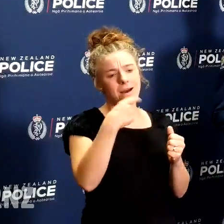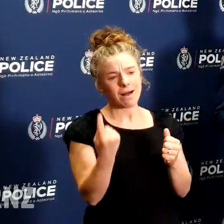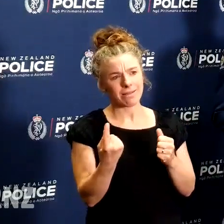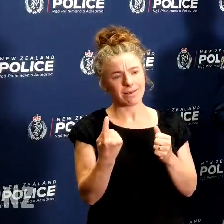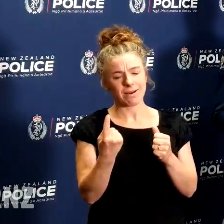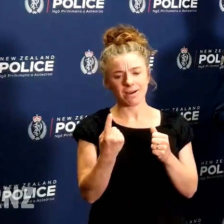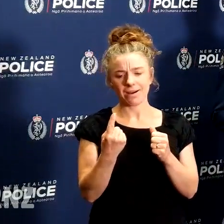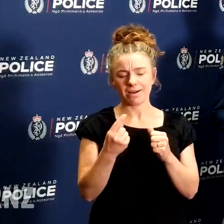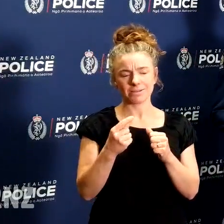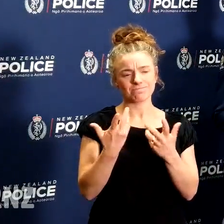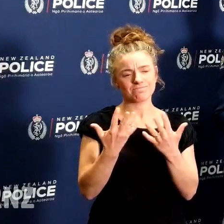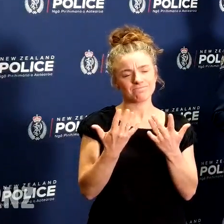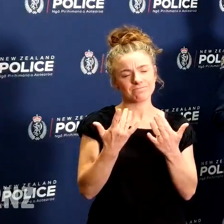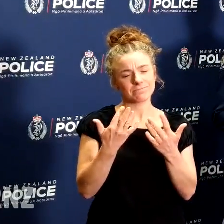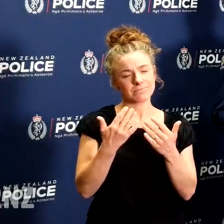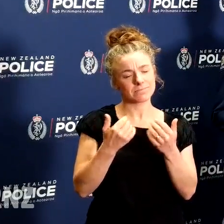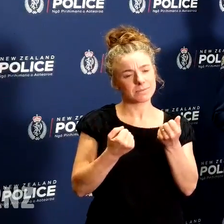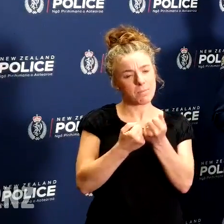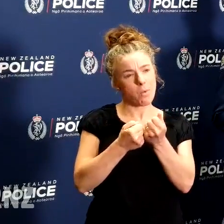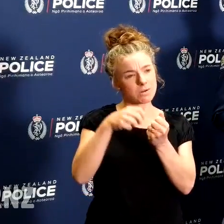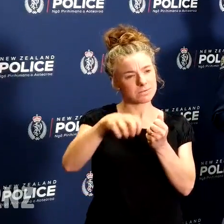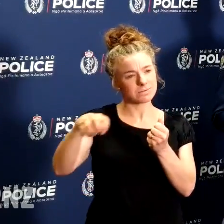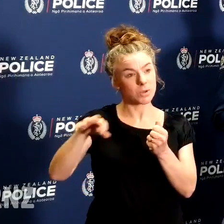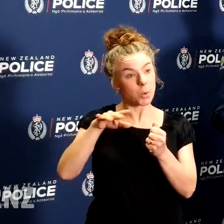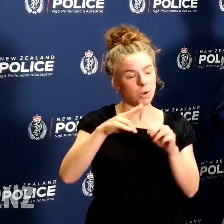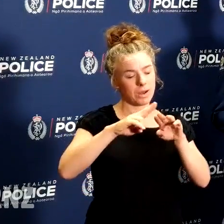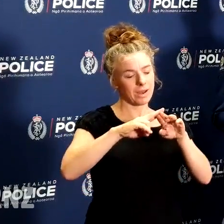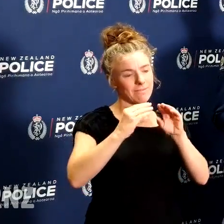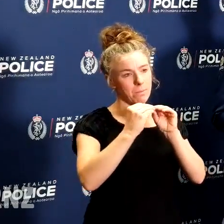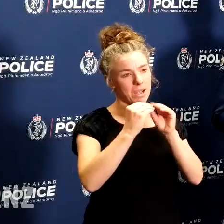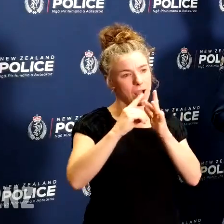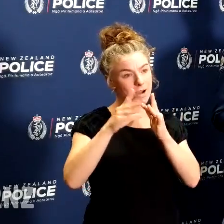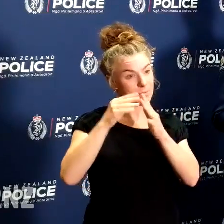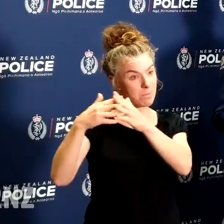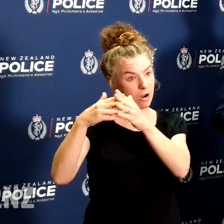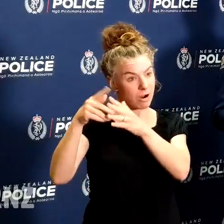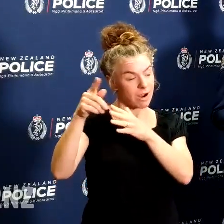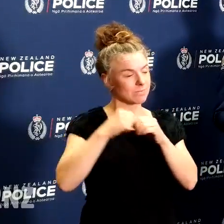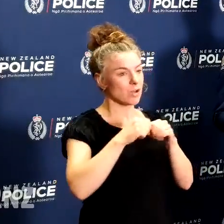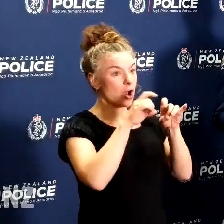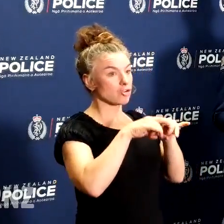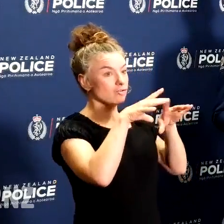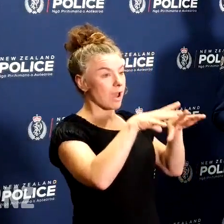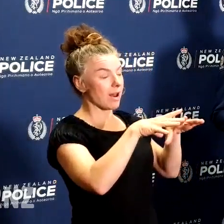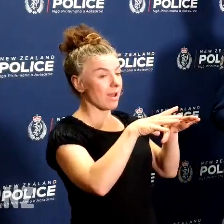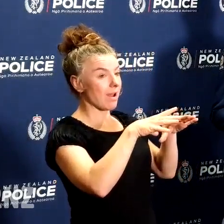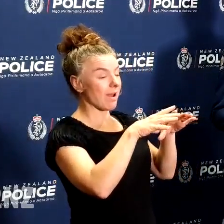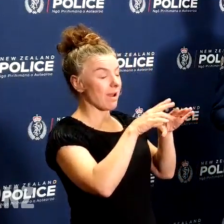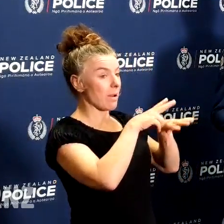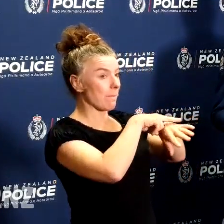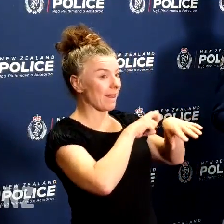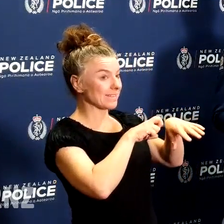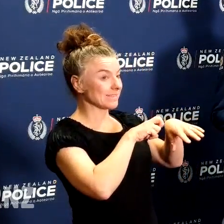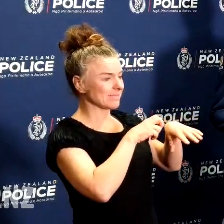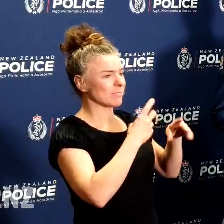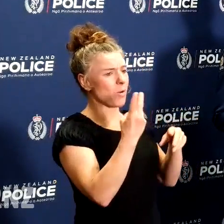enforcement jurisdictions assisting us. We have the FBI, we have the Australian Federal Police and of course, we have